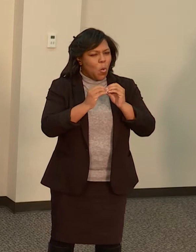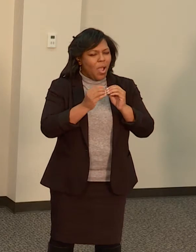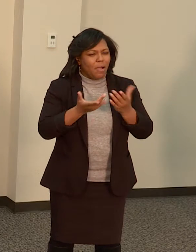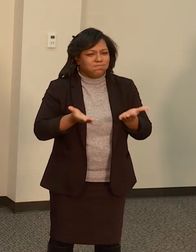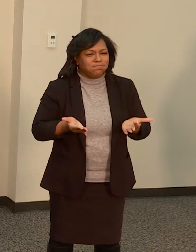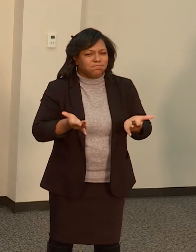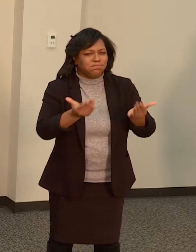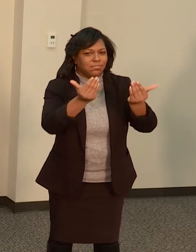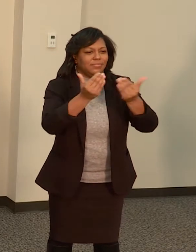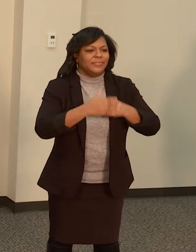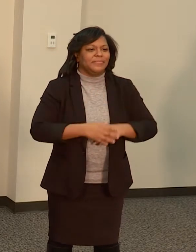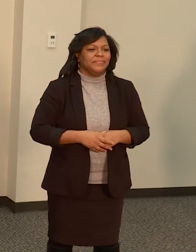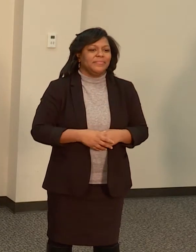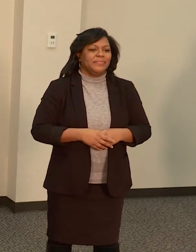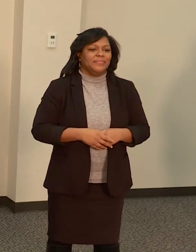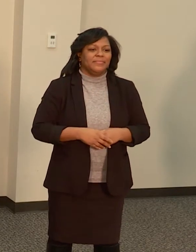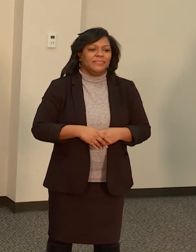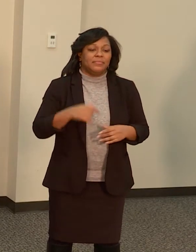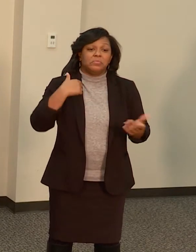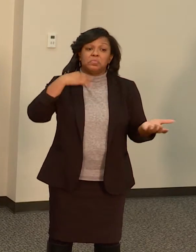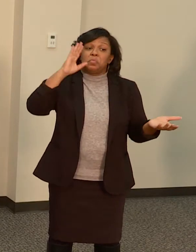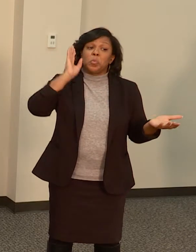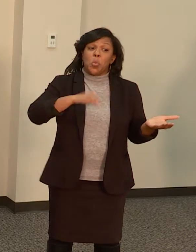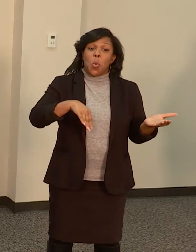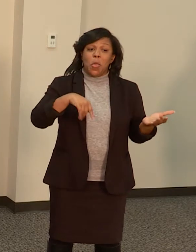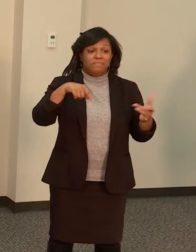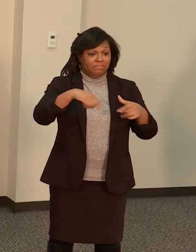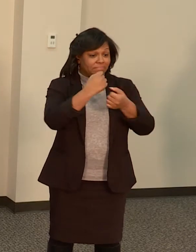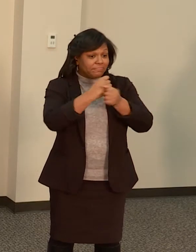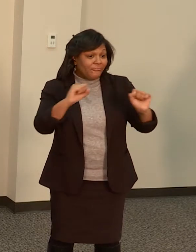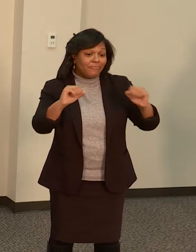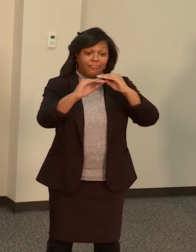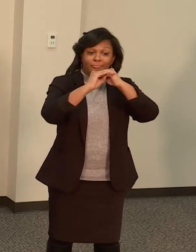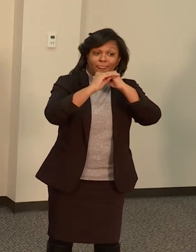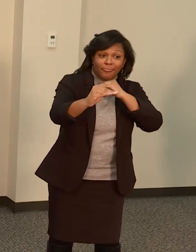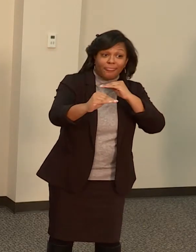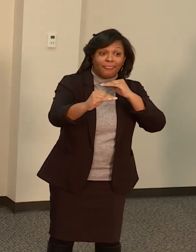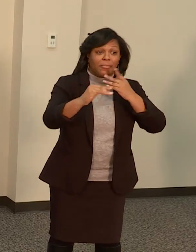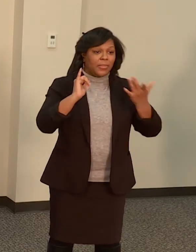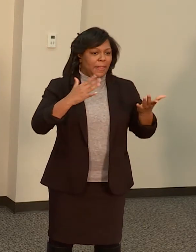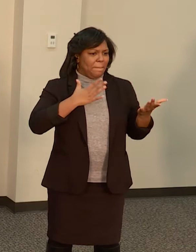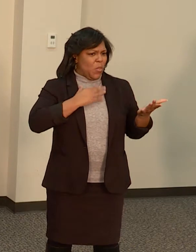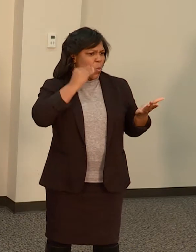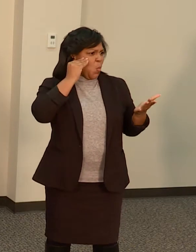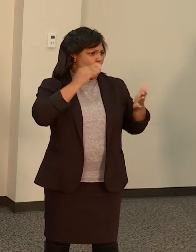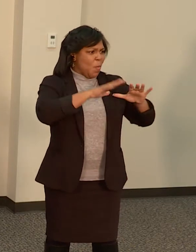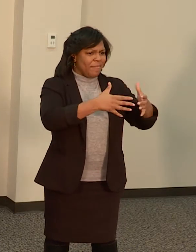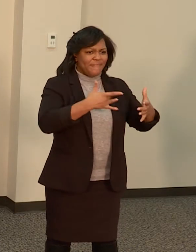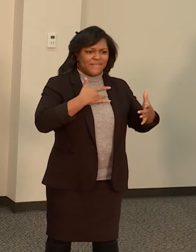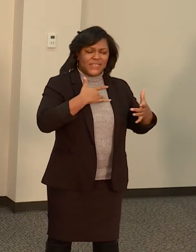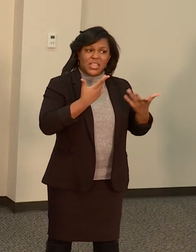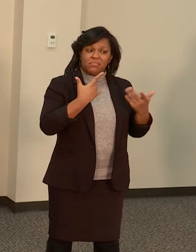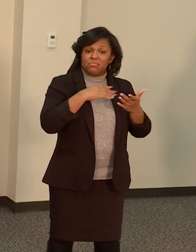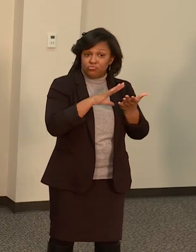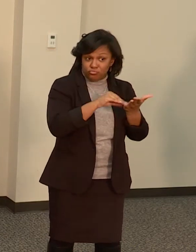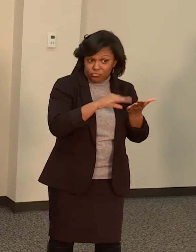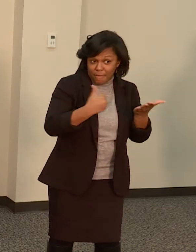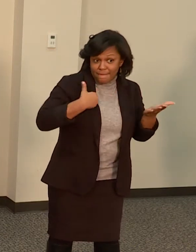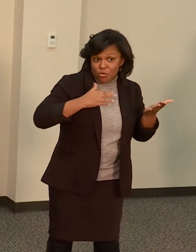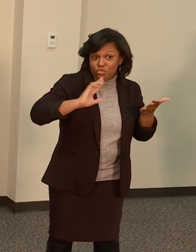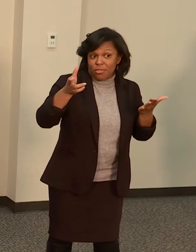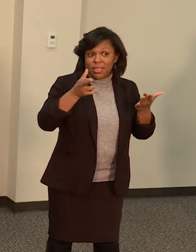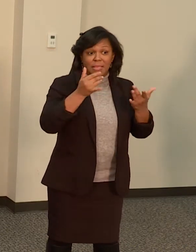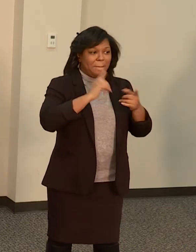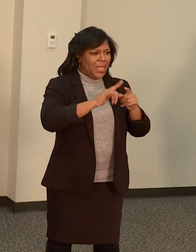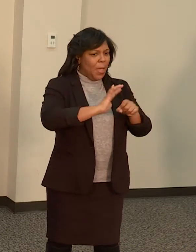known the safe, stable place to call home is critical for student learning, this pandemic has underscored it in a